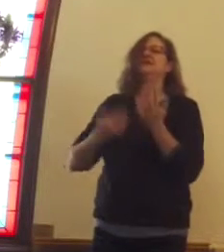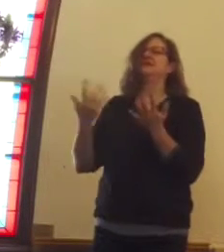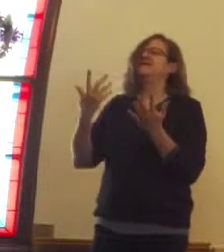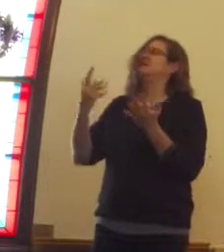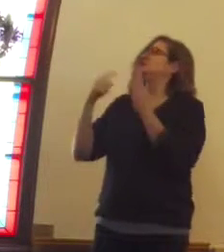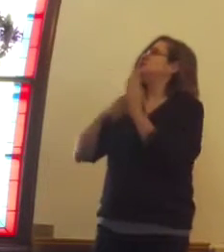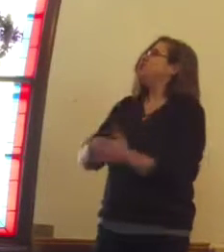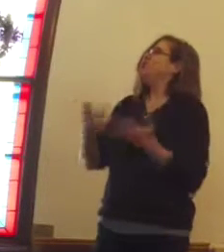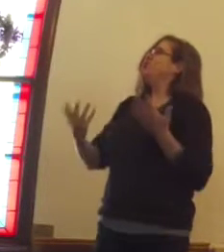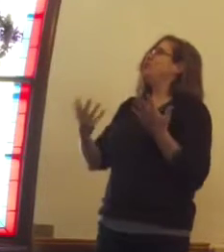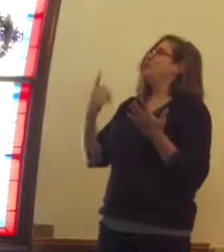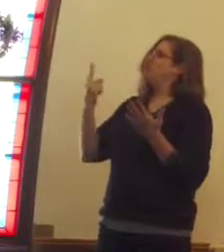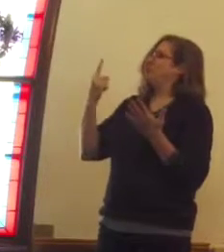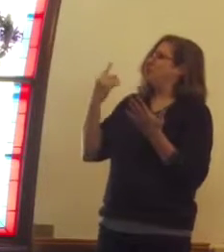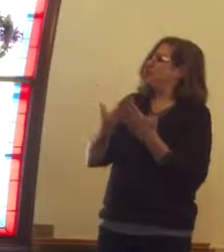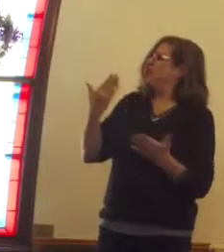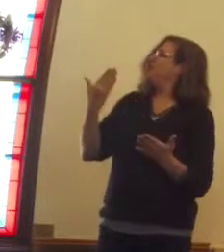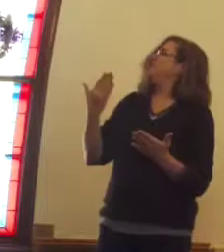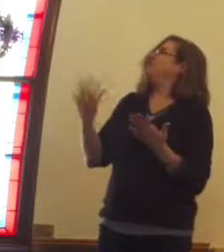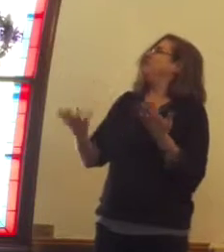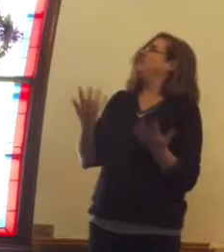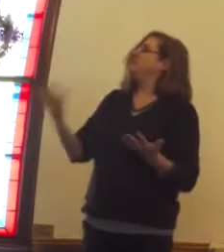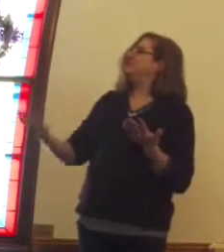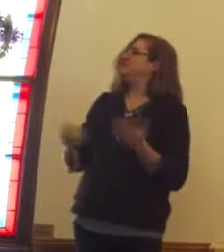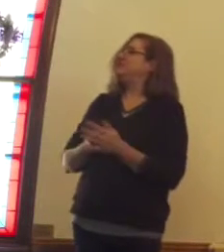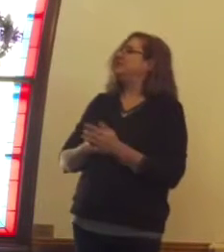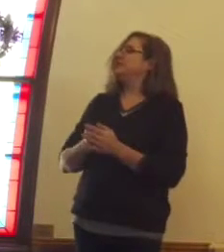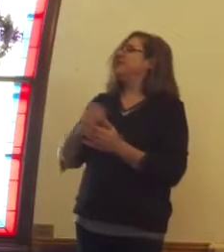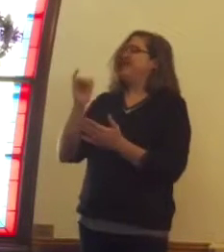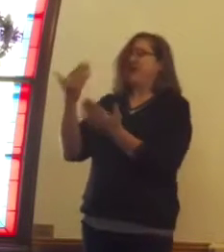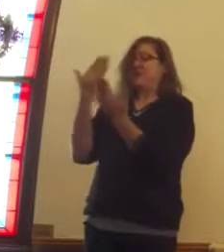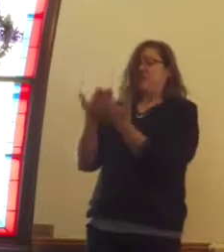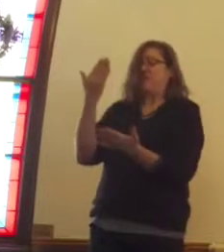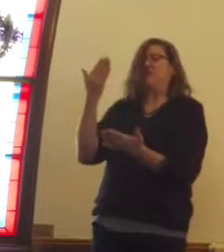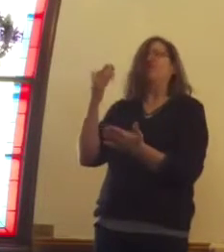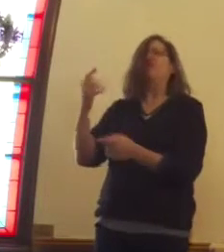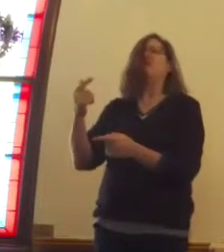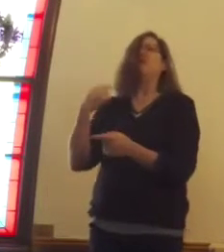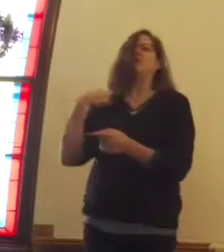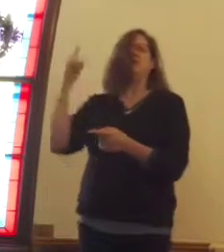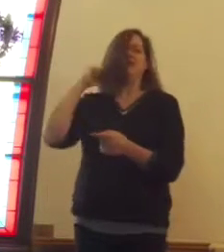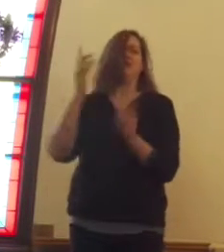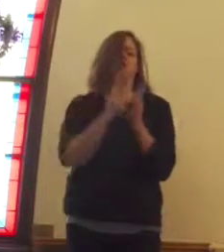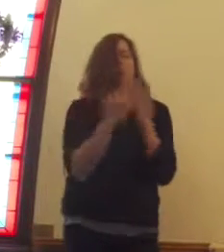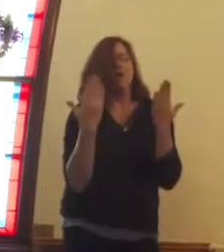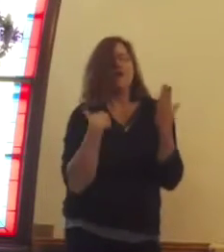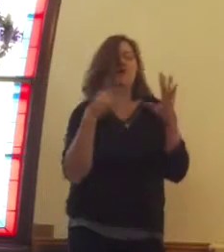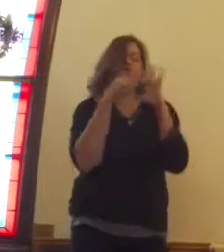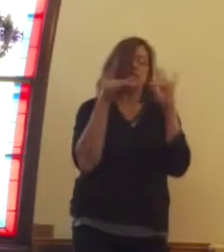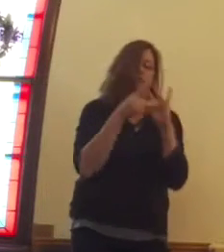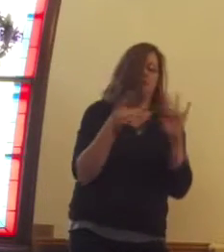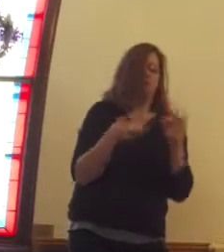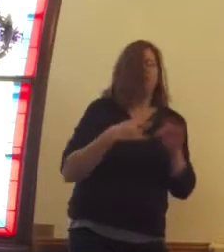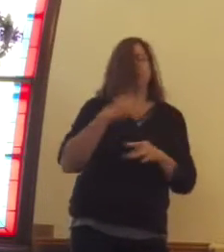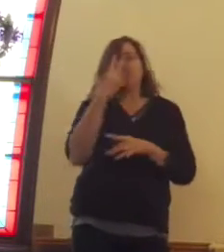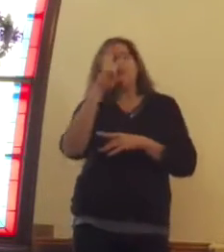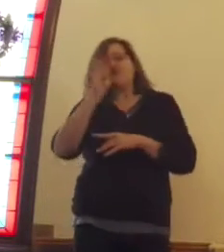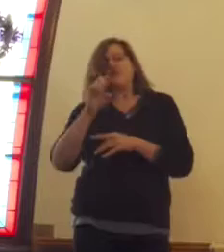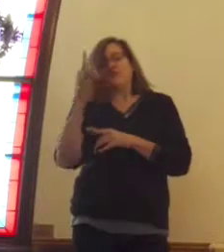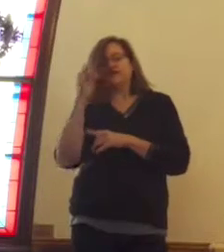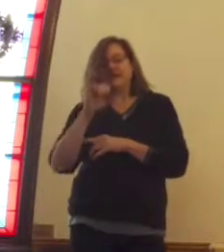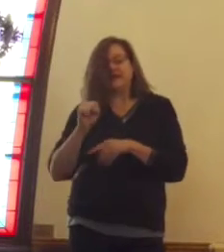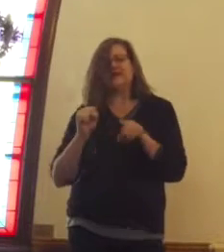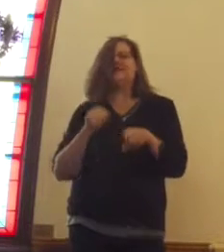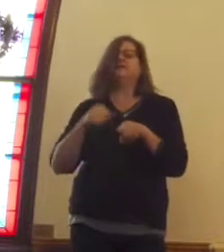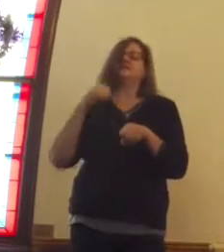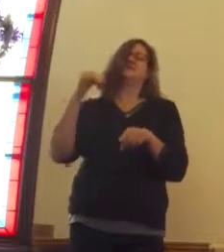to know what's going on. In fact, we find this response reaffirmed throughout gospel through the stories of the 40 days that Jesus spent